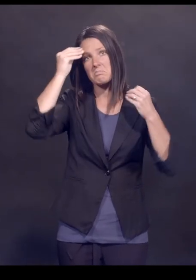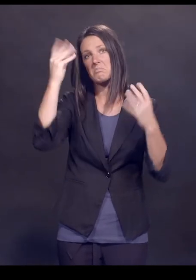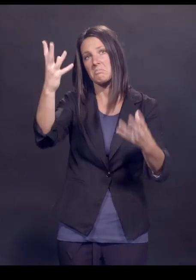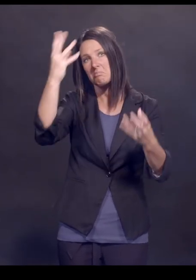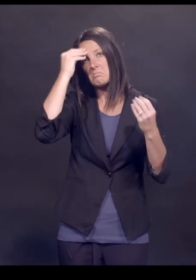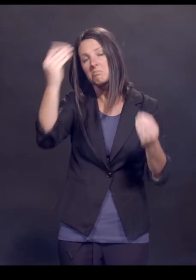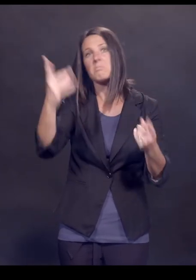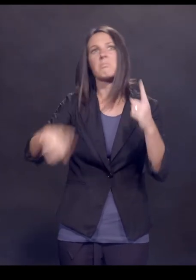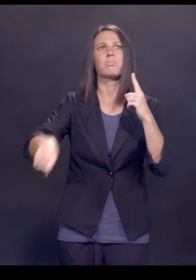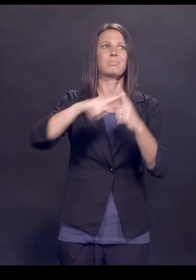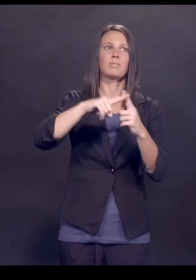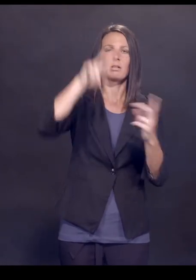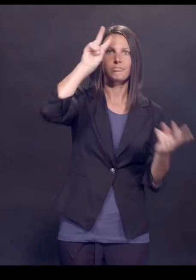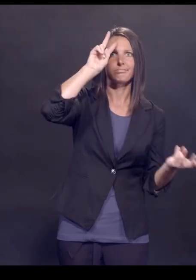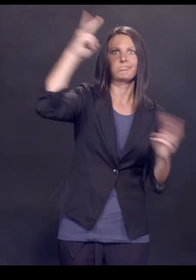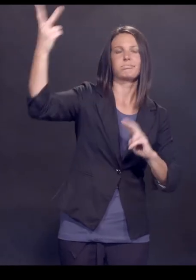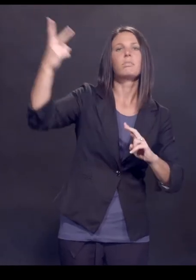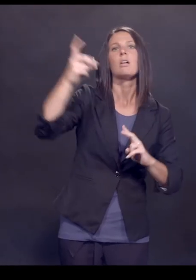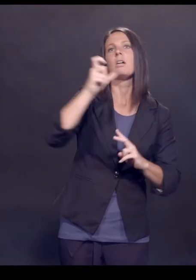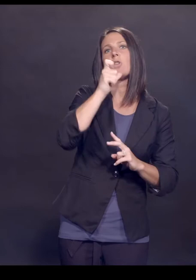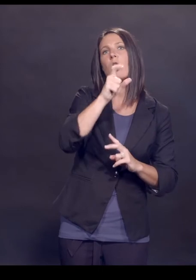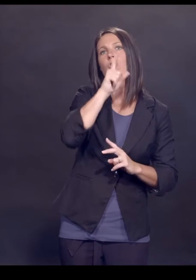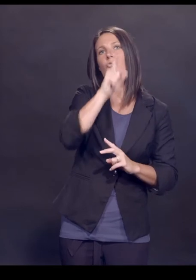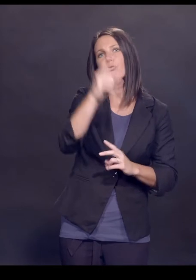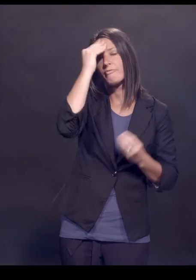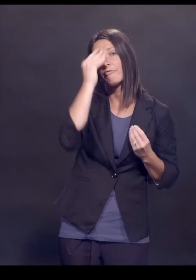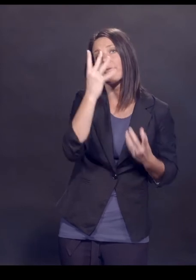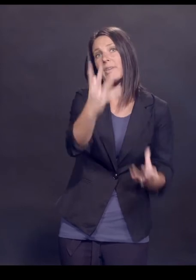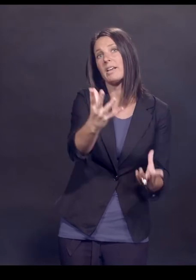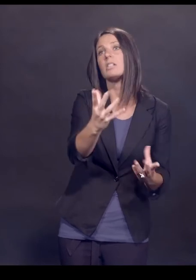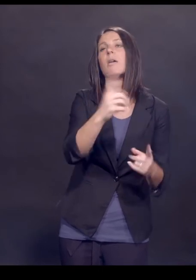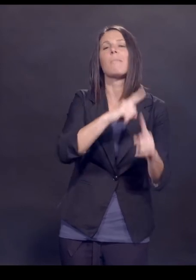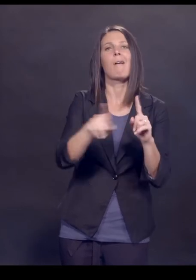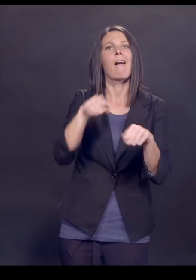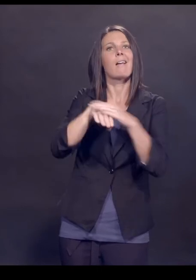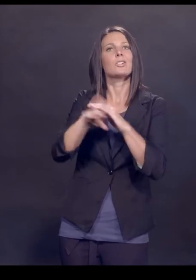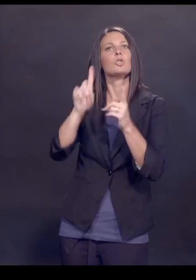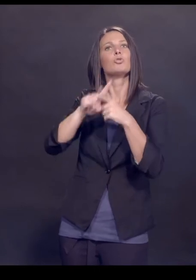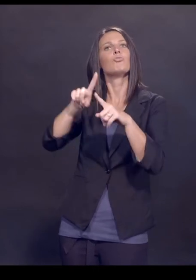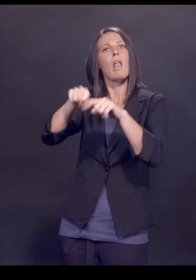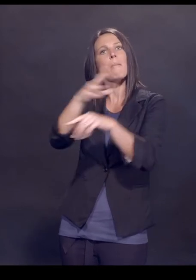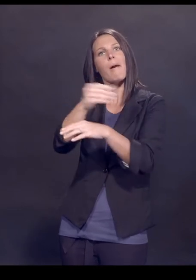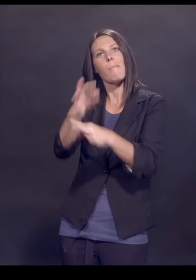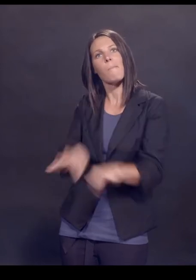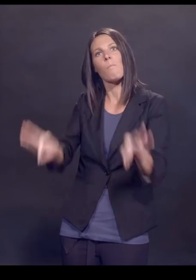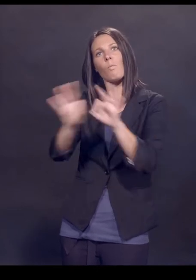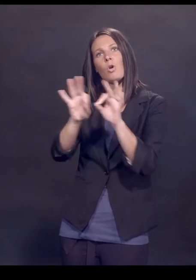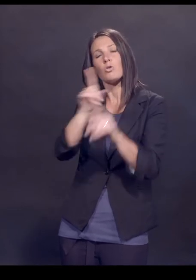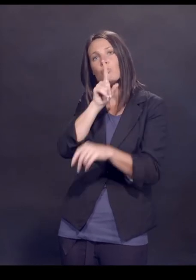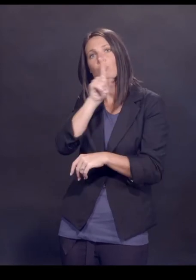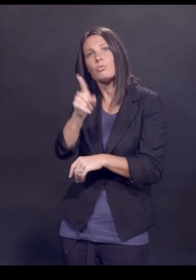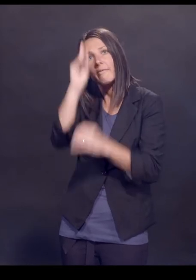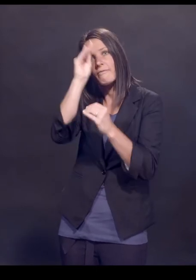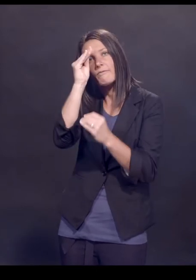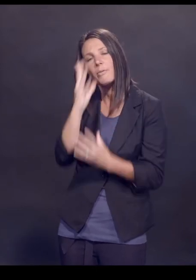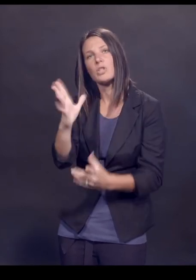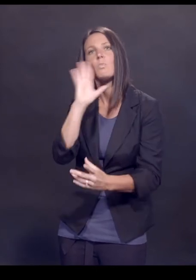there, access to reliable and trusted sources can help you make the best decision for you and your family.